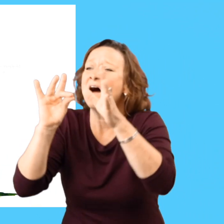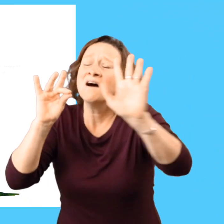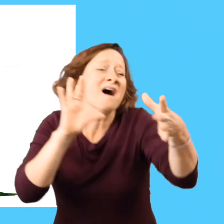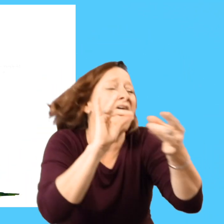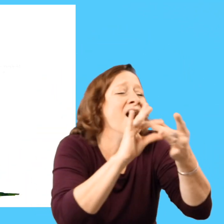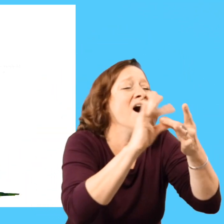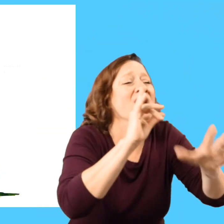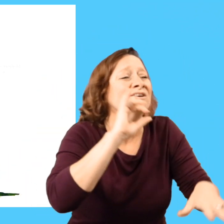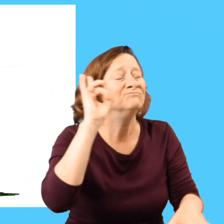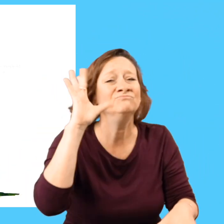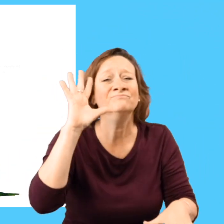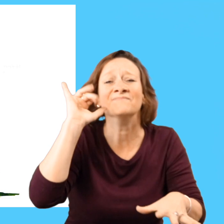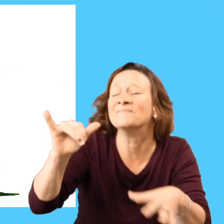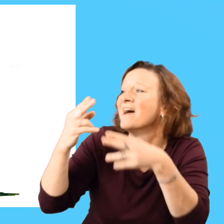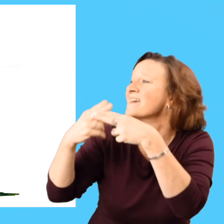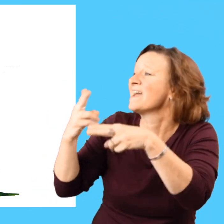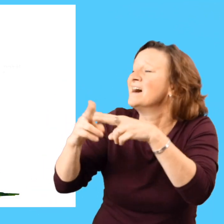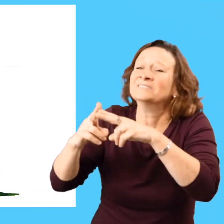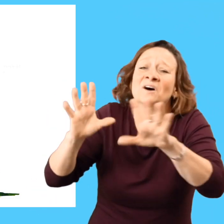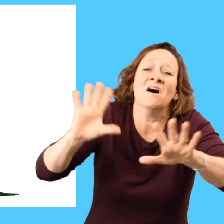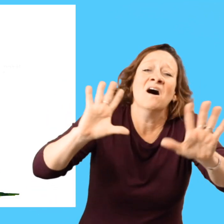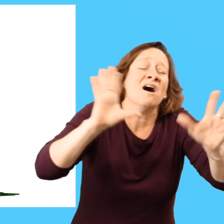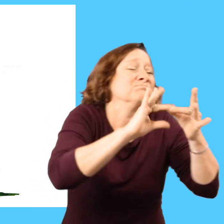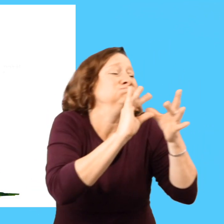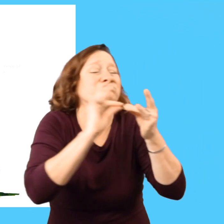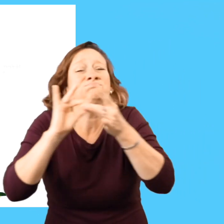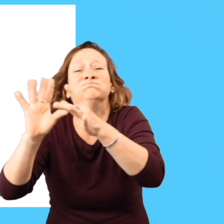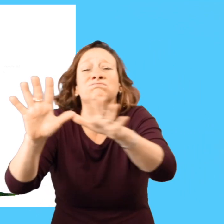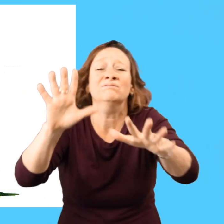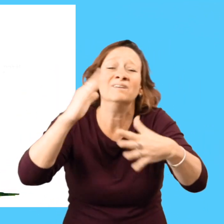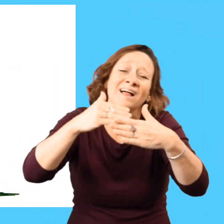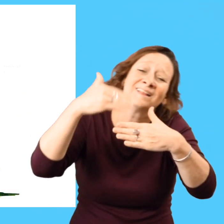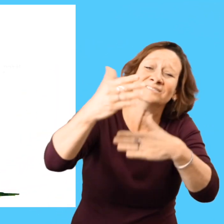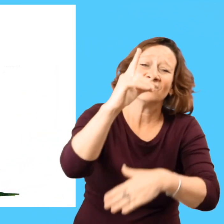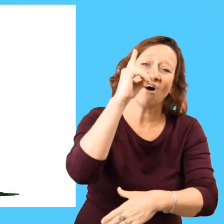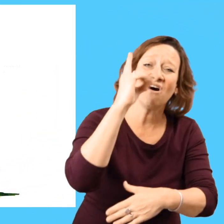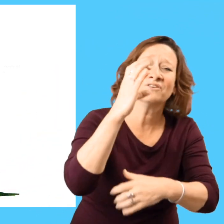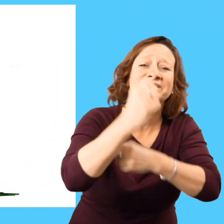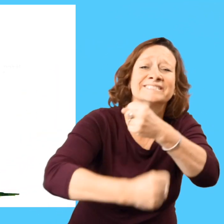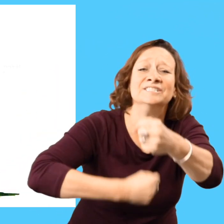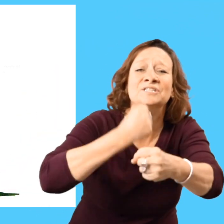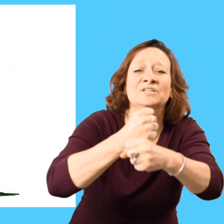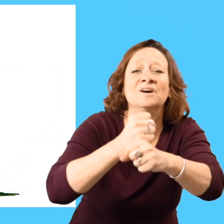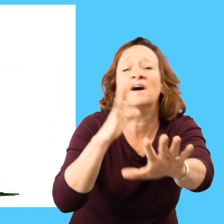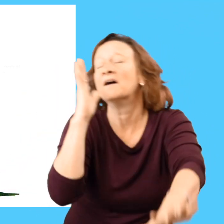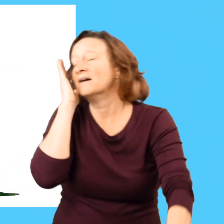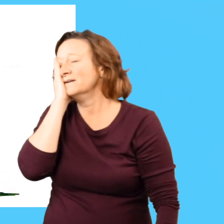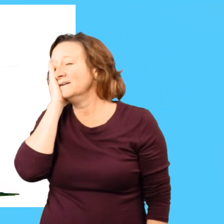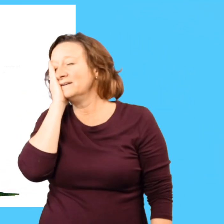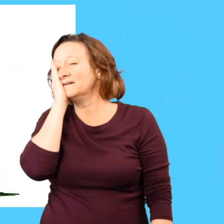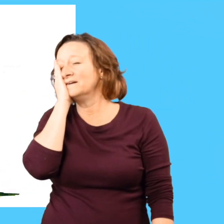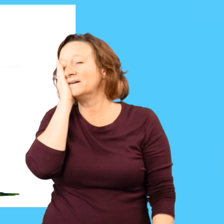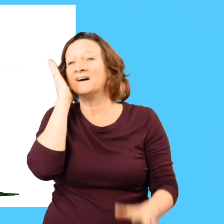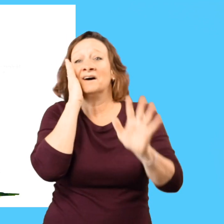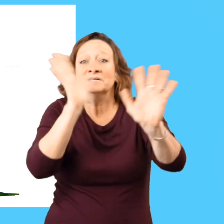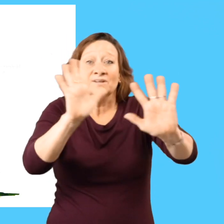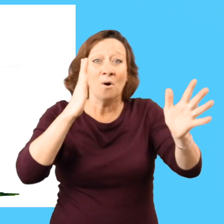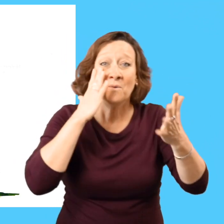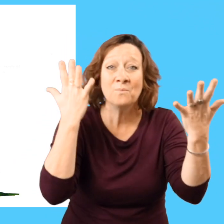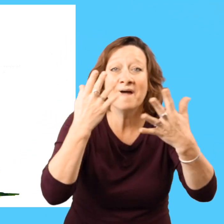egg would be talked about for the next hundred years. And what